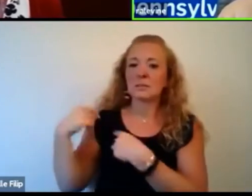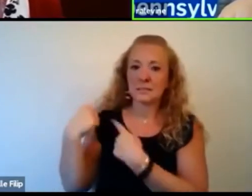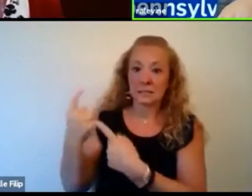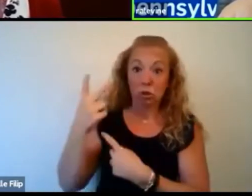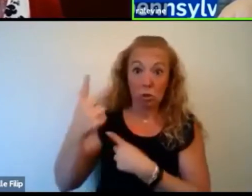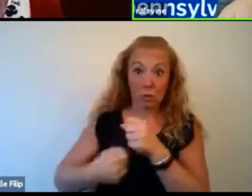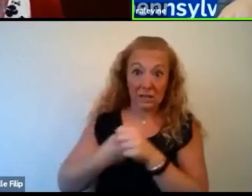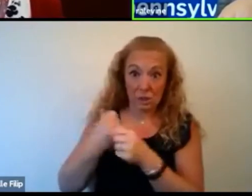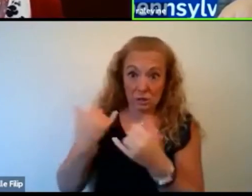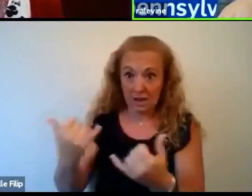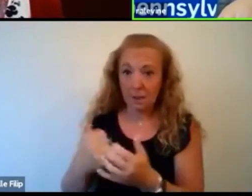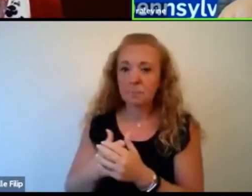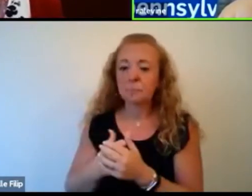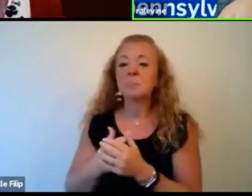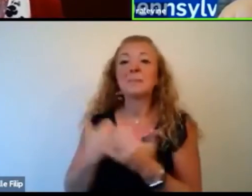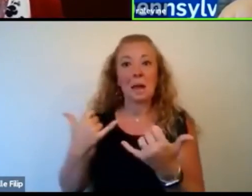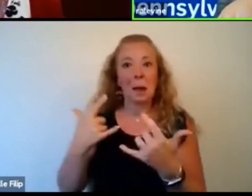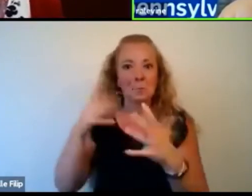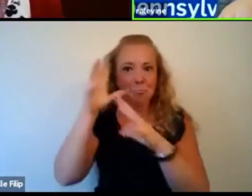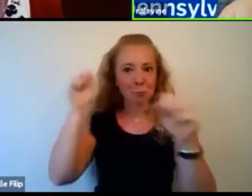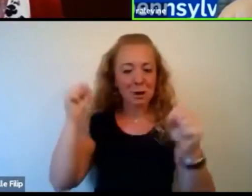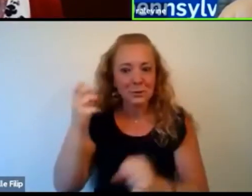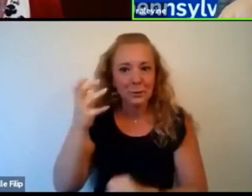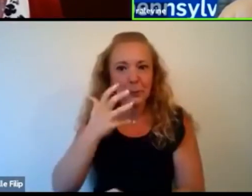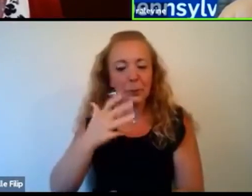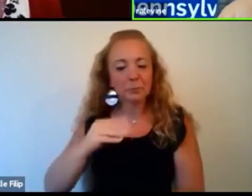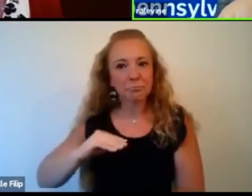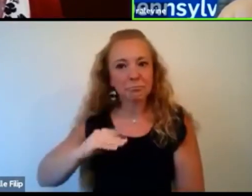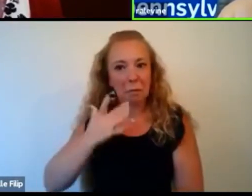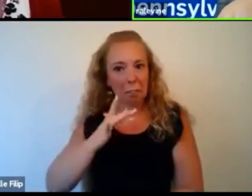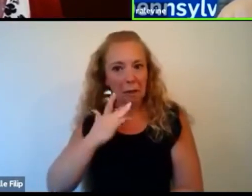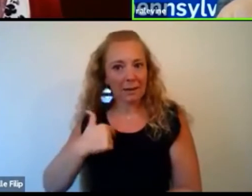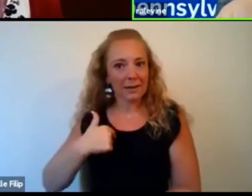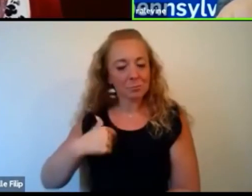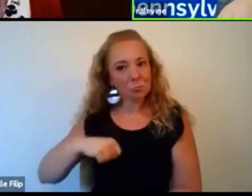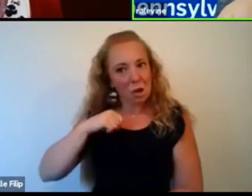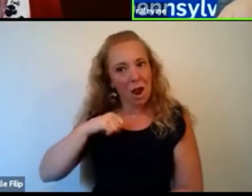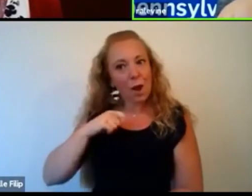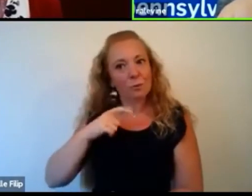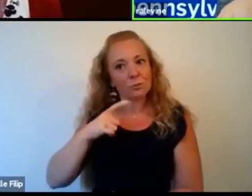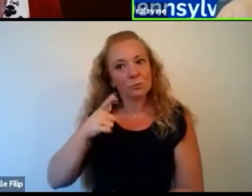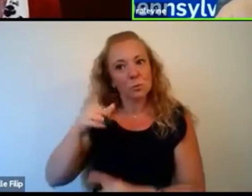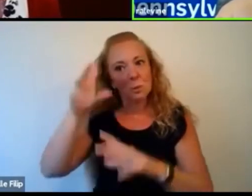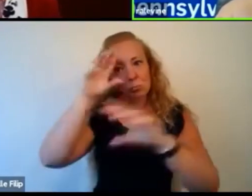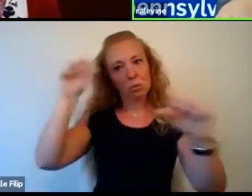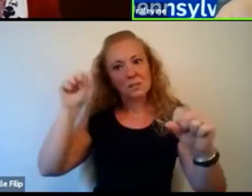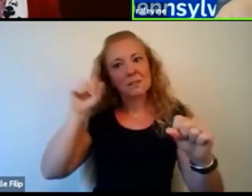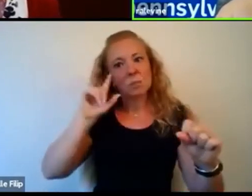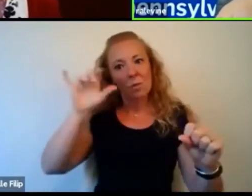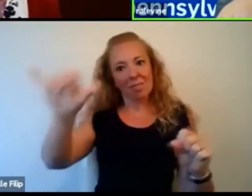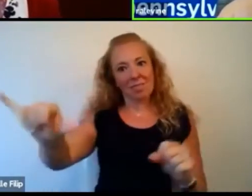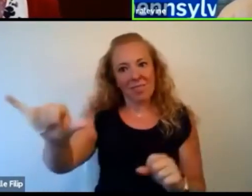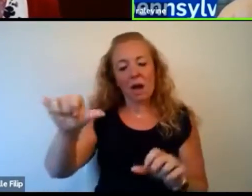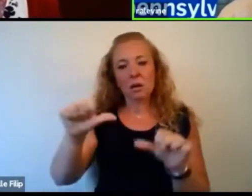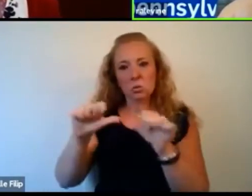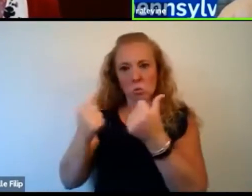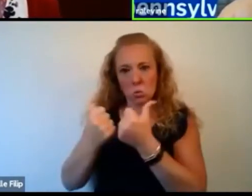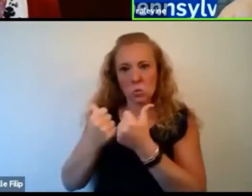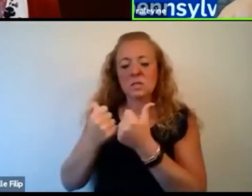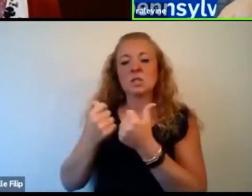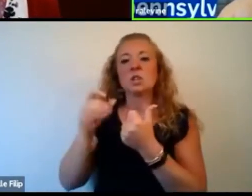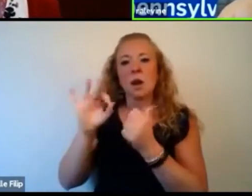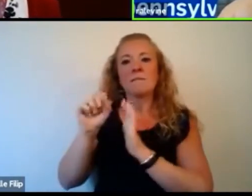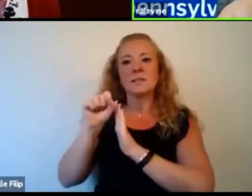And I'm extremely proud and privileged to be secretary. I'm president of that of the Association of State and